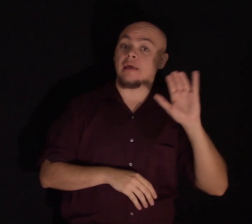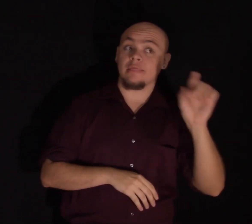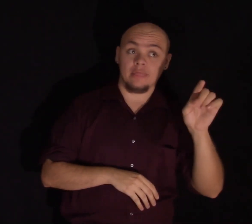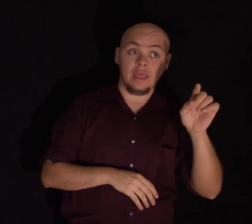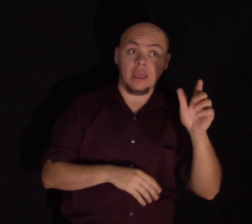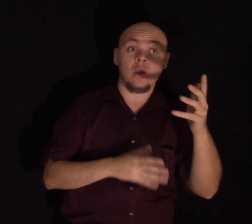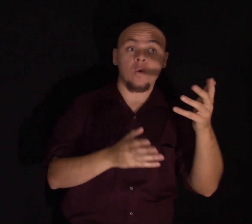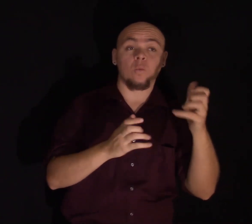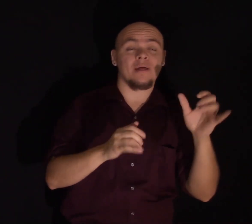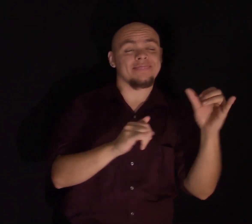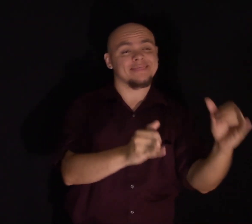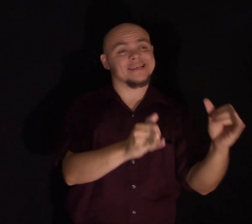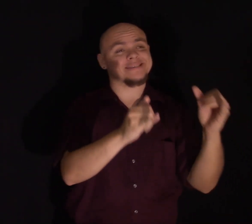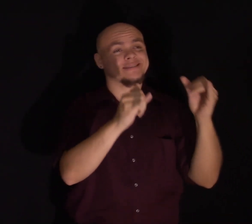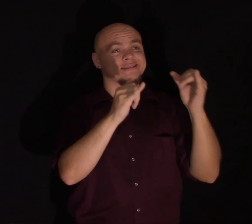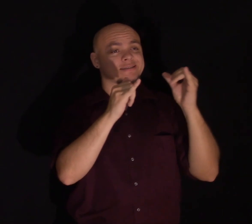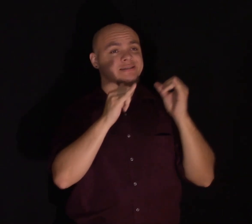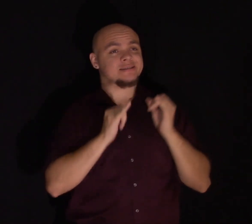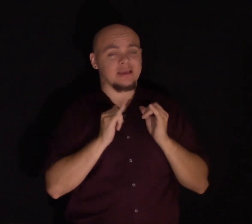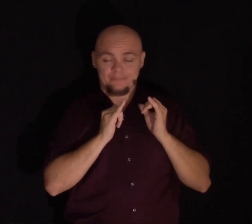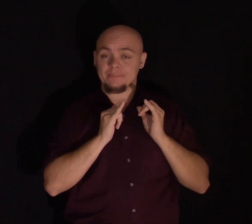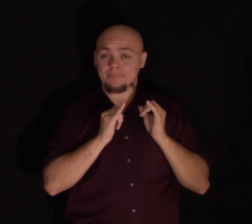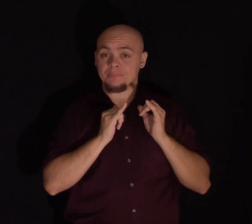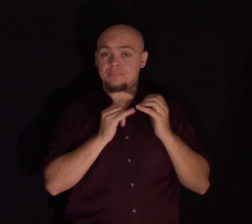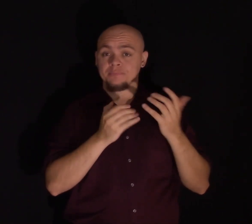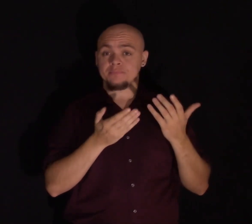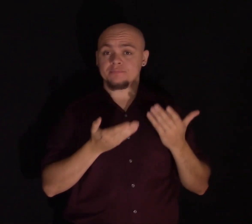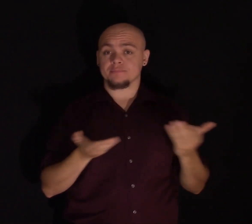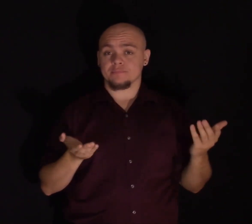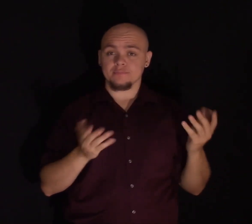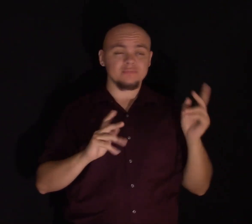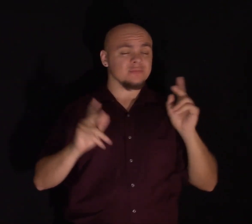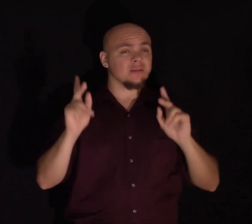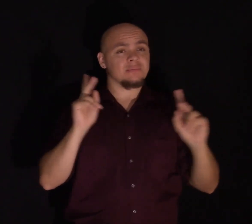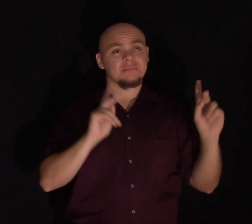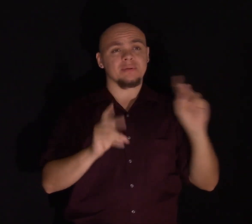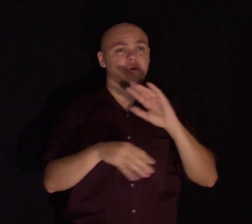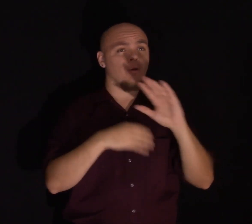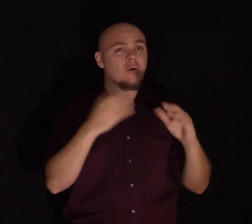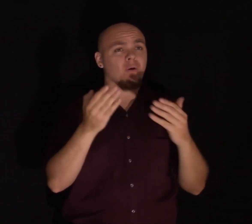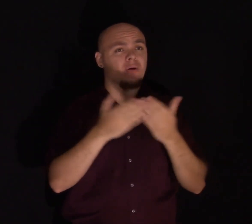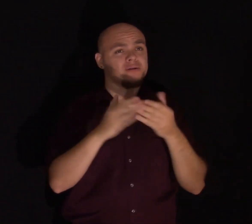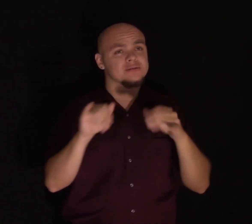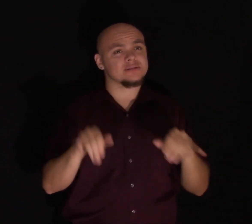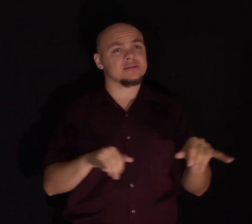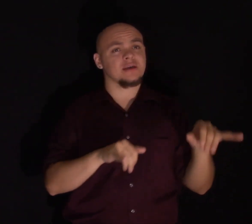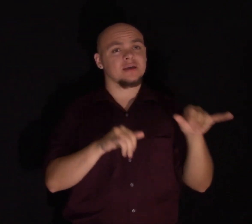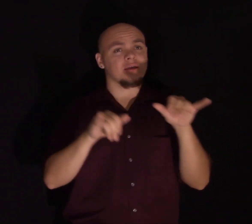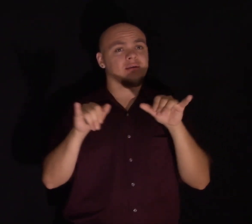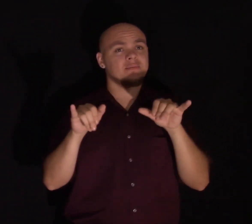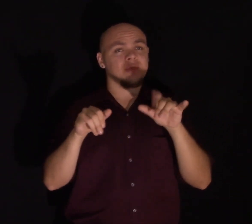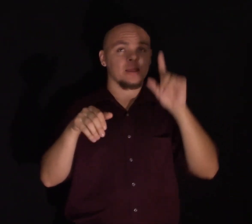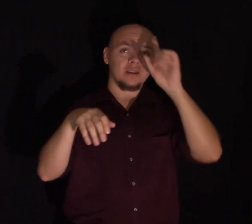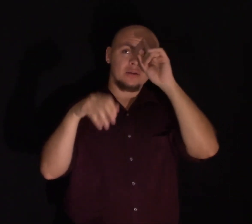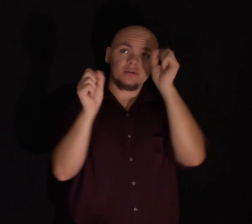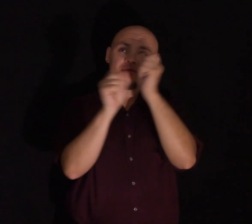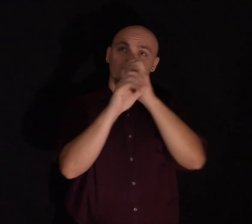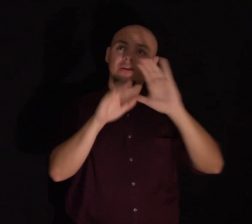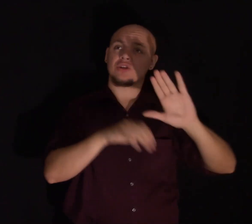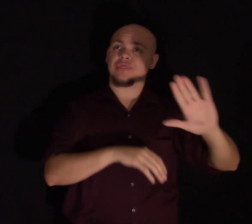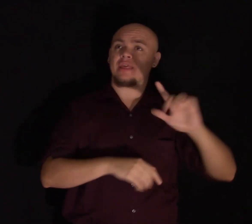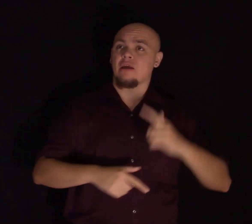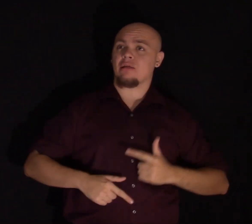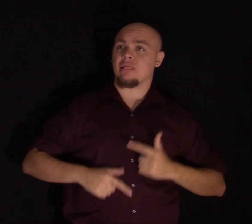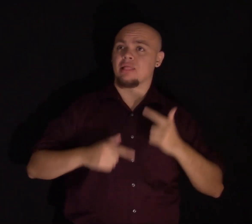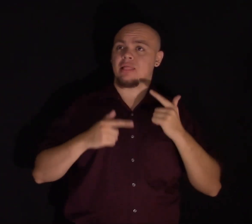and the same wish to be free of suffering as all human beings. And you can envision a time in their life when they